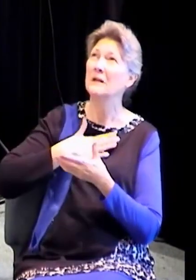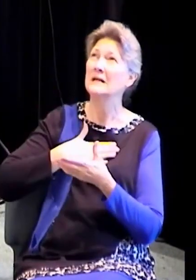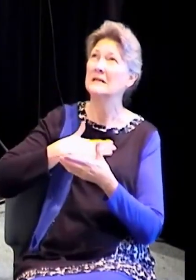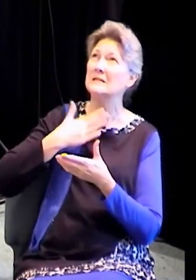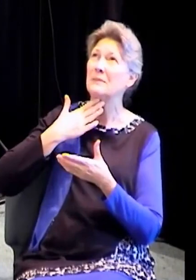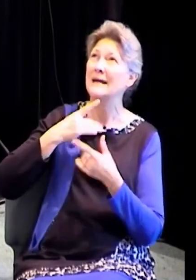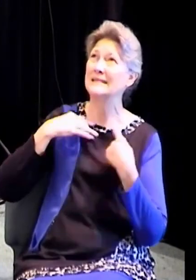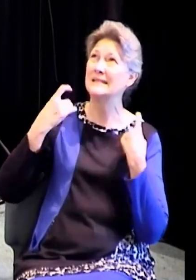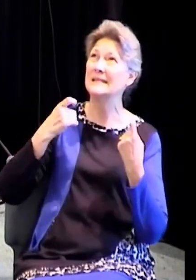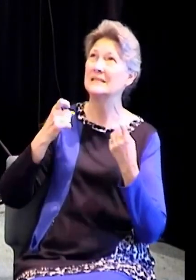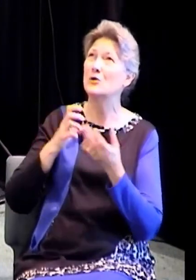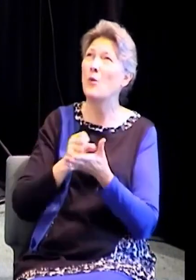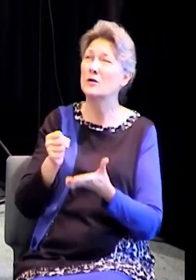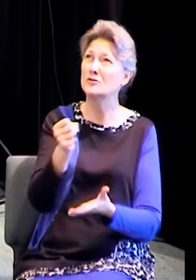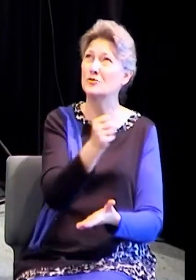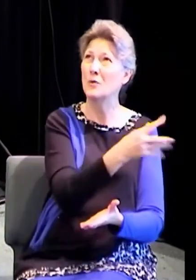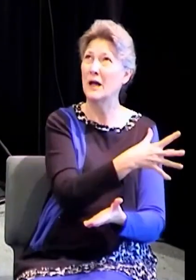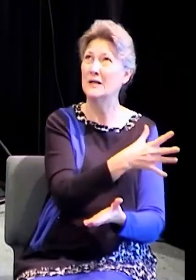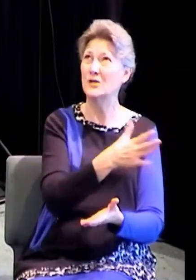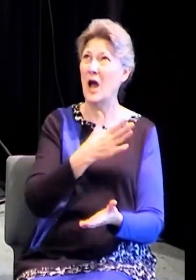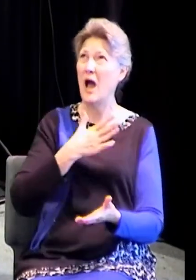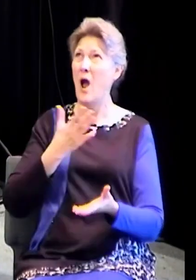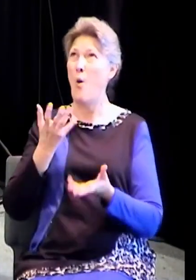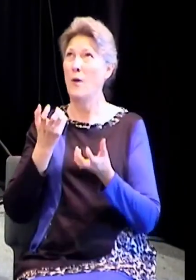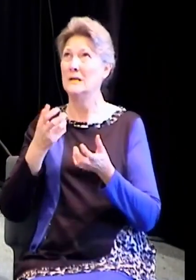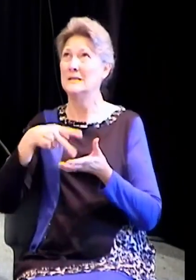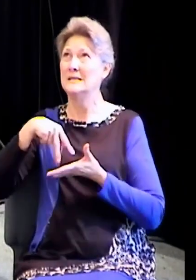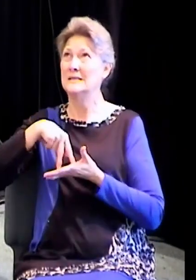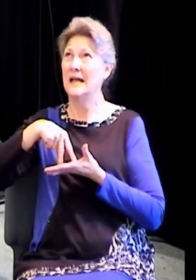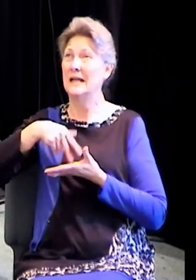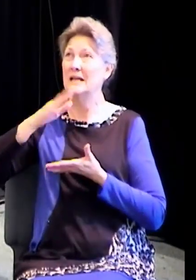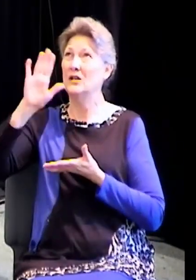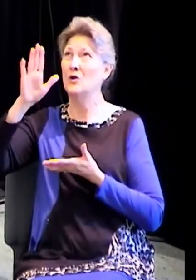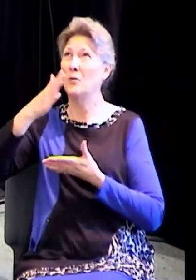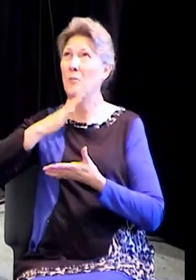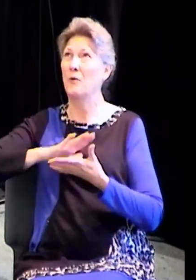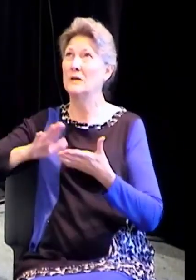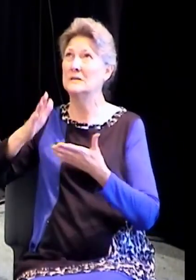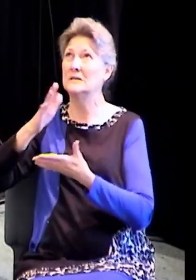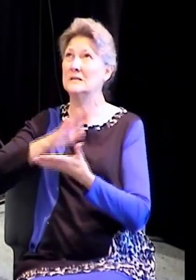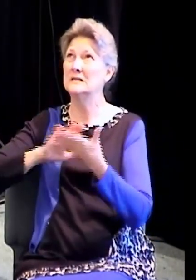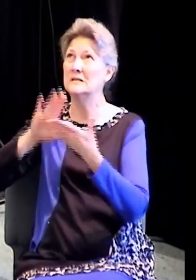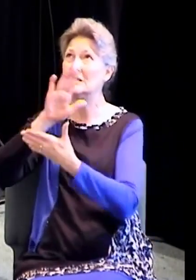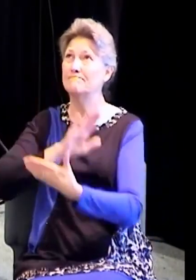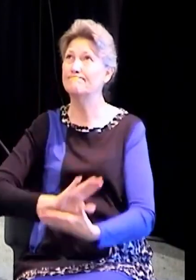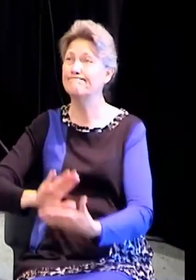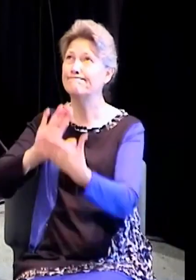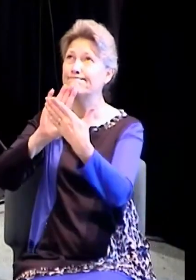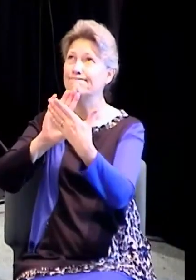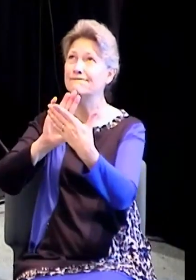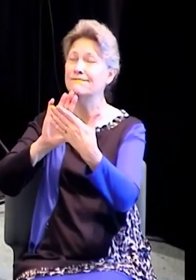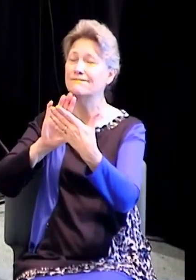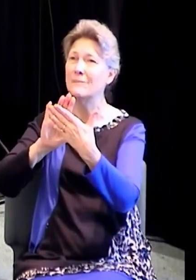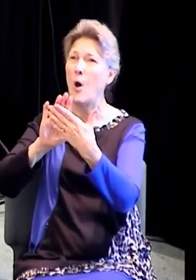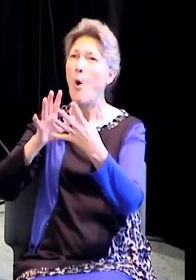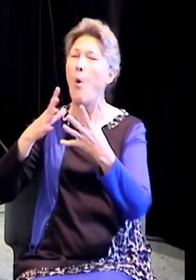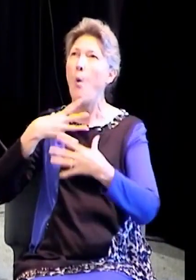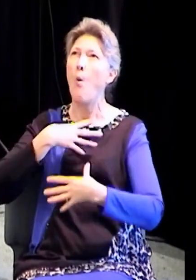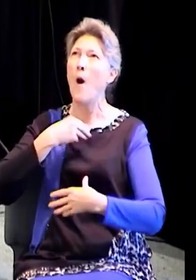If we ask, it can happen. And Lord, would you please fill me with your spirit? Would you do that, Lord, today?